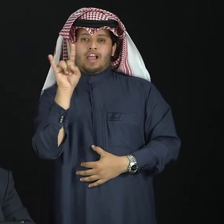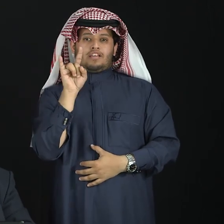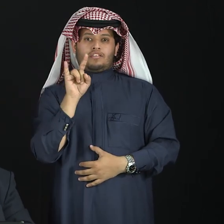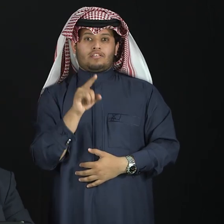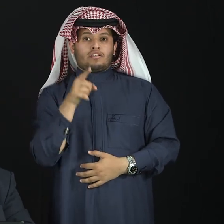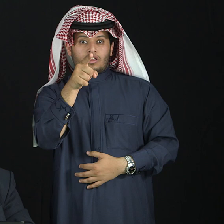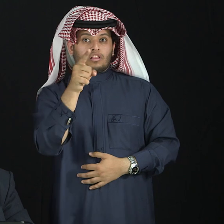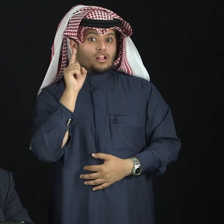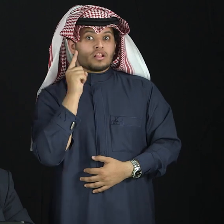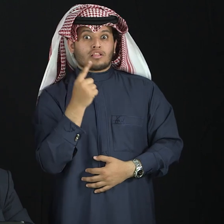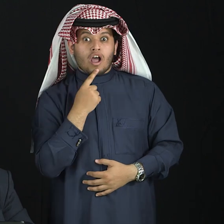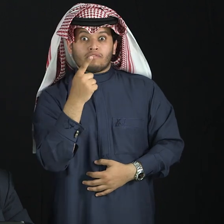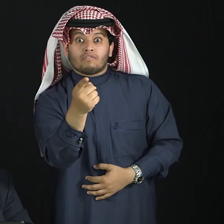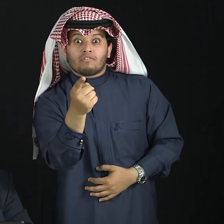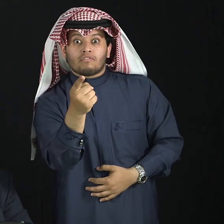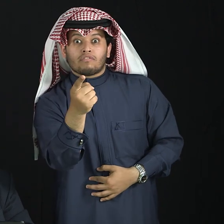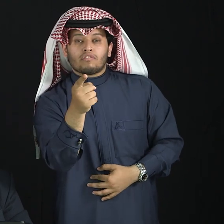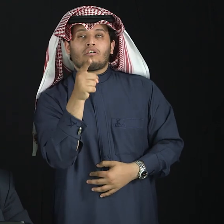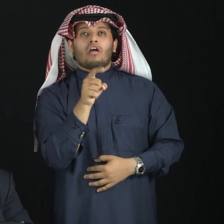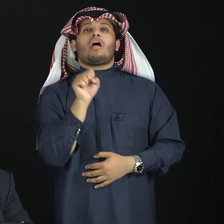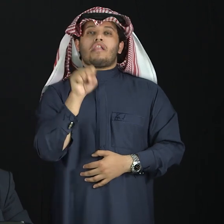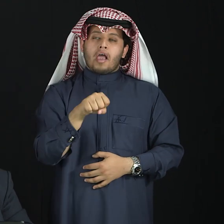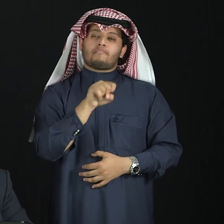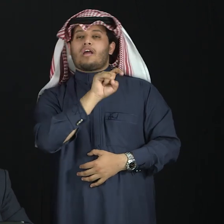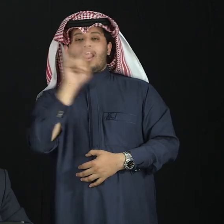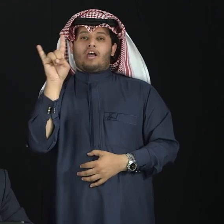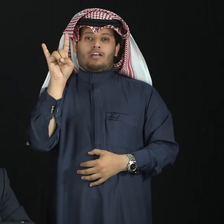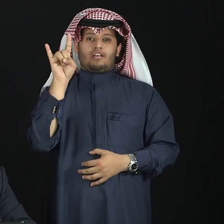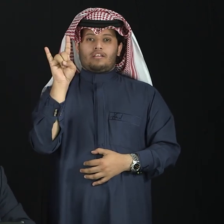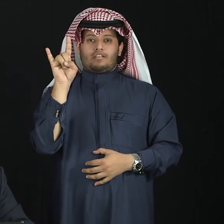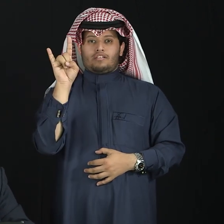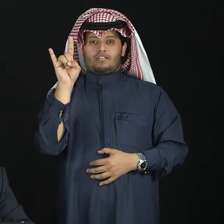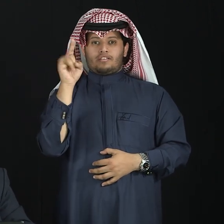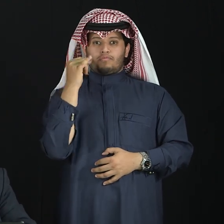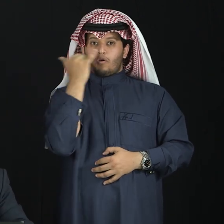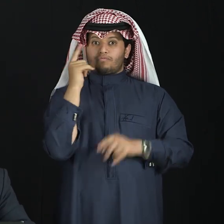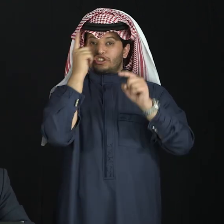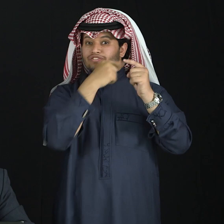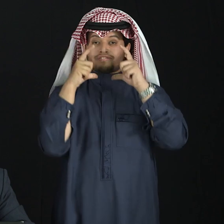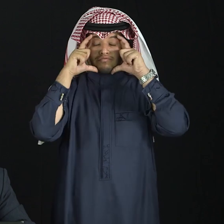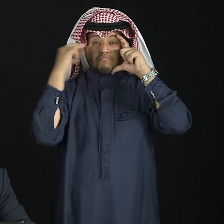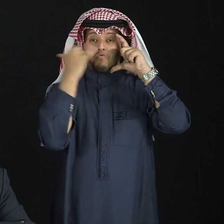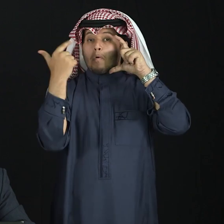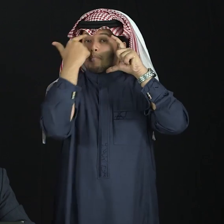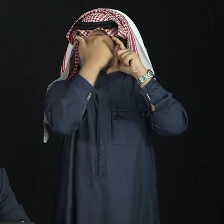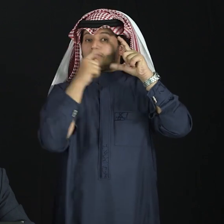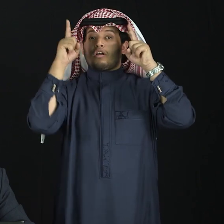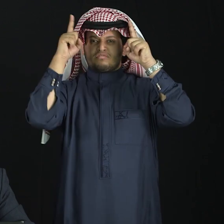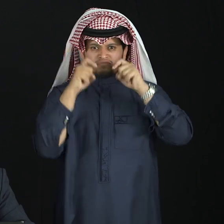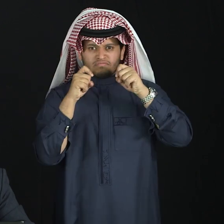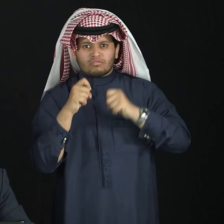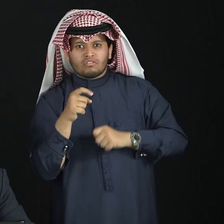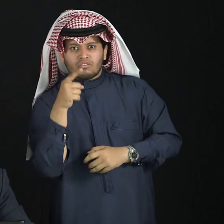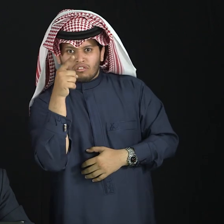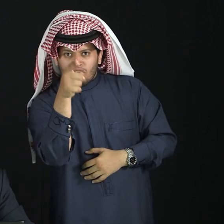you, deaf you, see the eyebrows go up to reveal I'm just